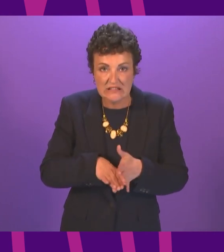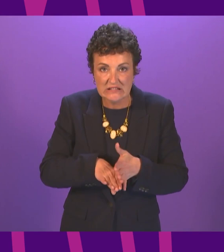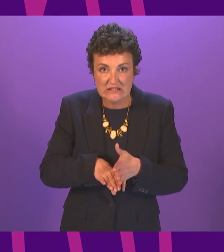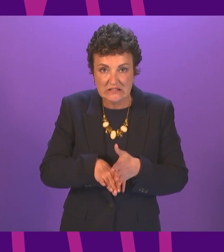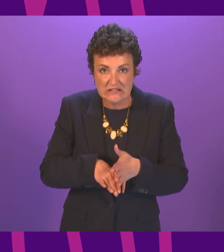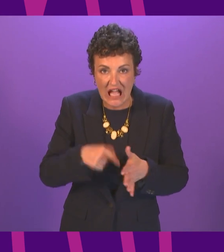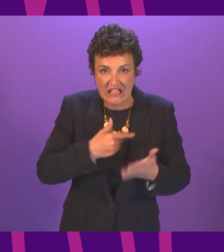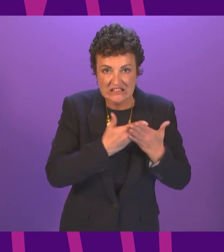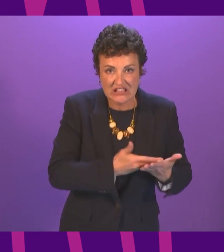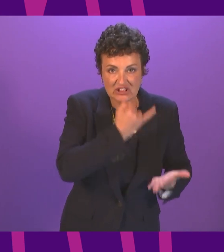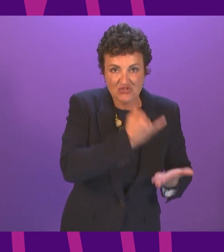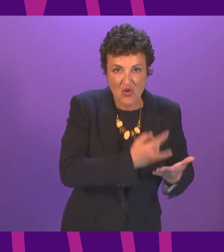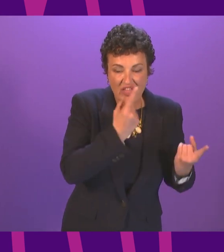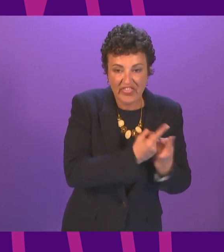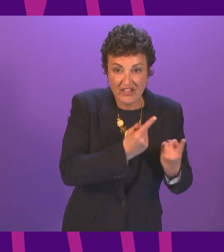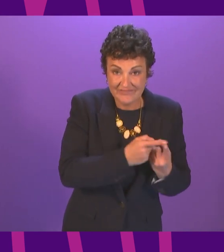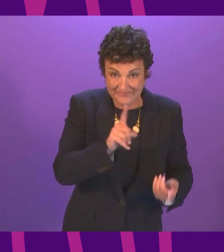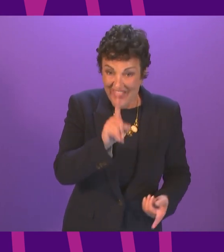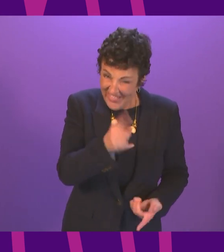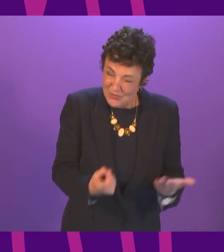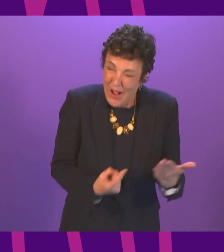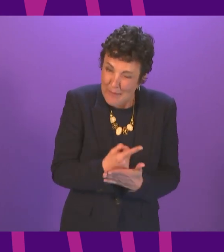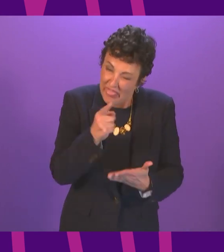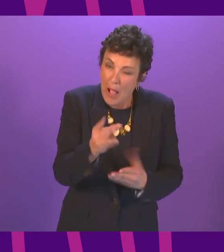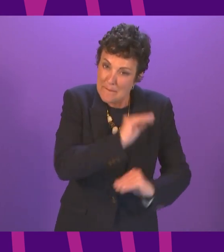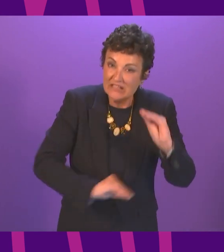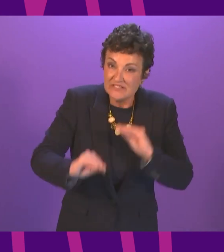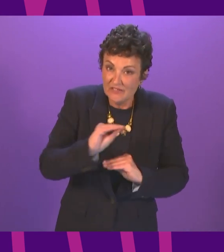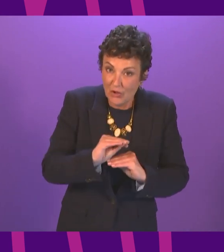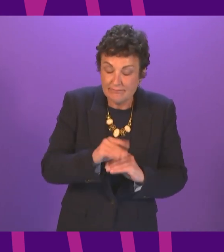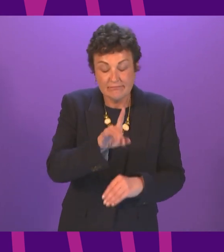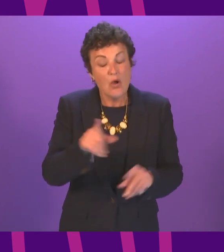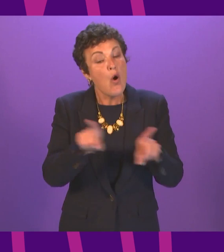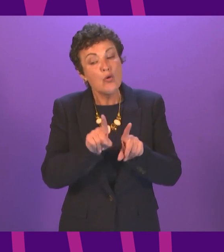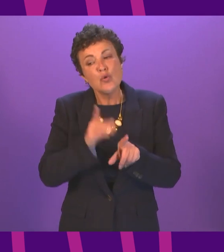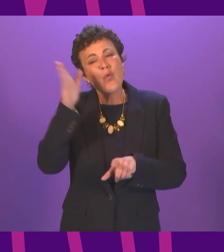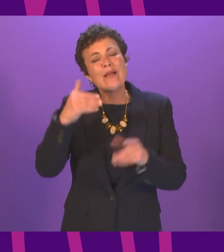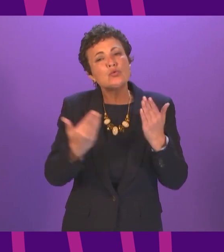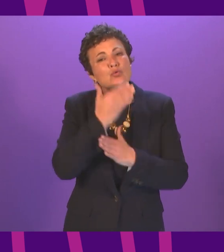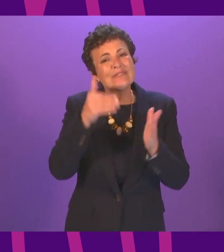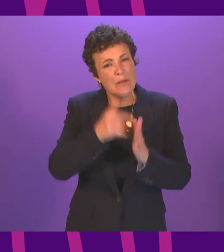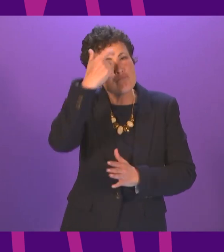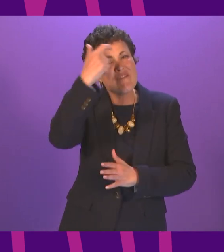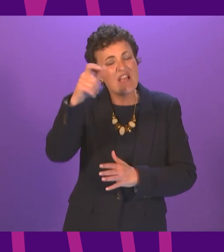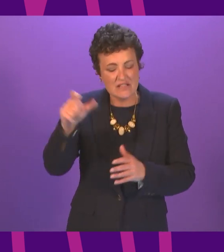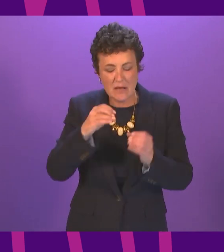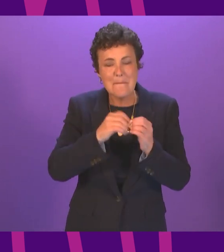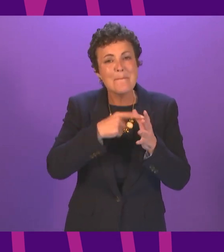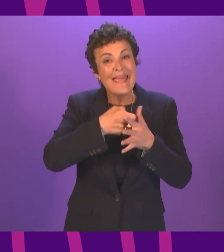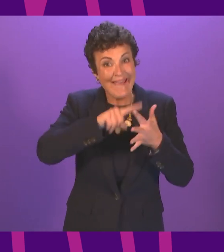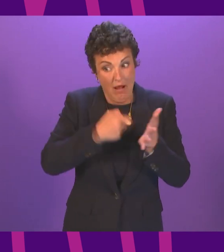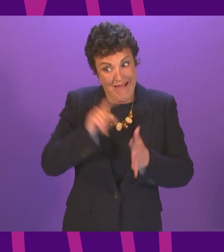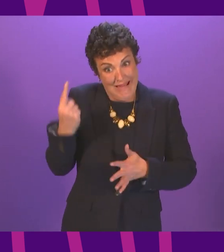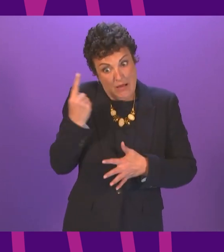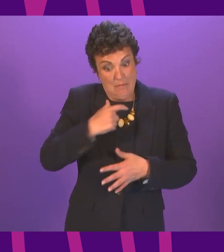was something far more serious than that and when we also took evidence from New Zealand from Professor Baker who led New Zealand's